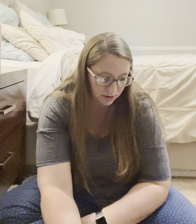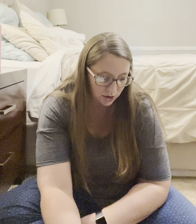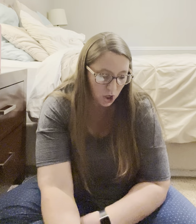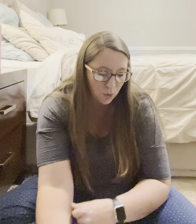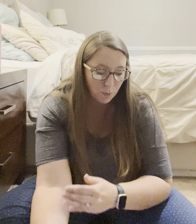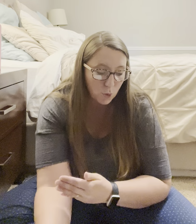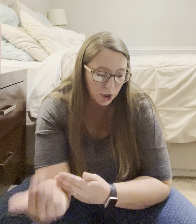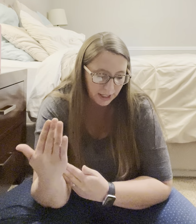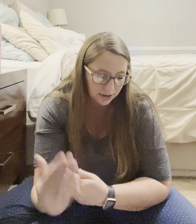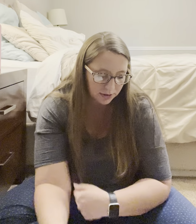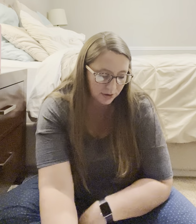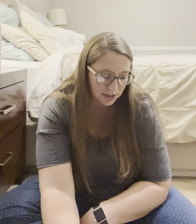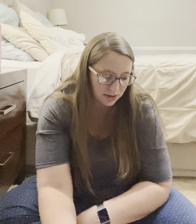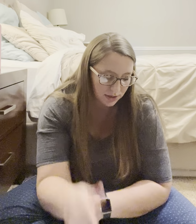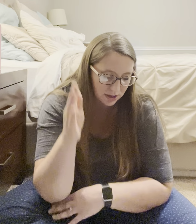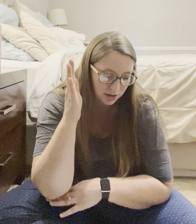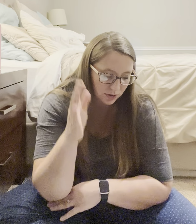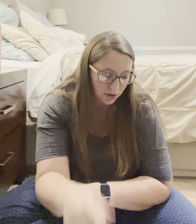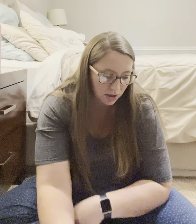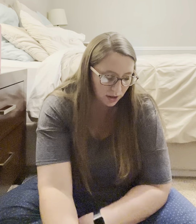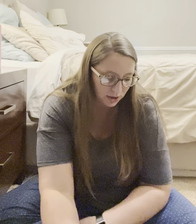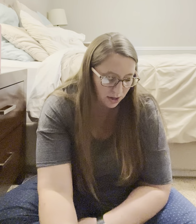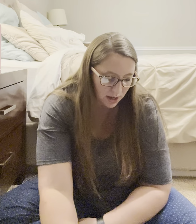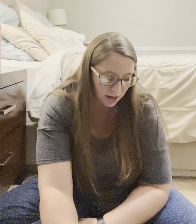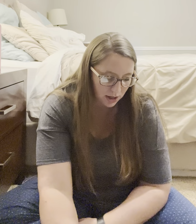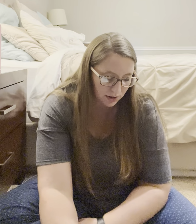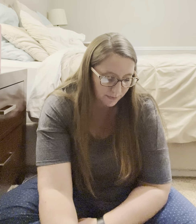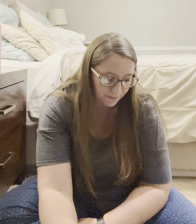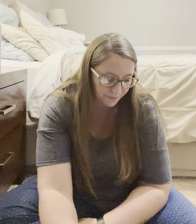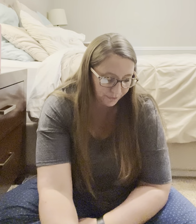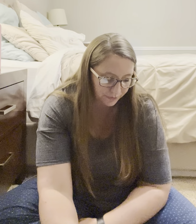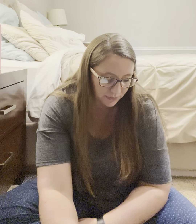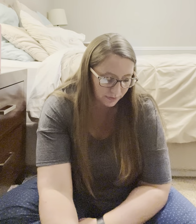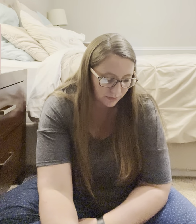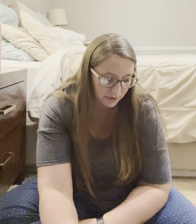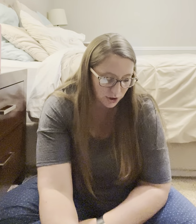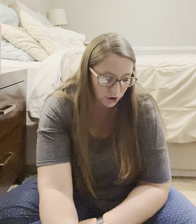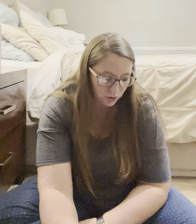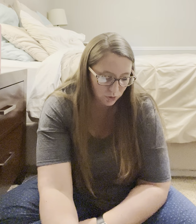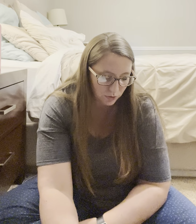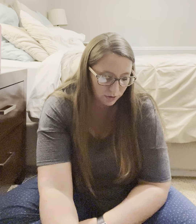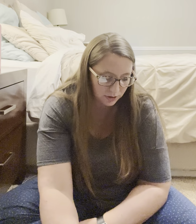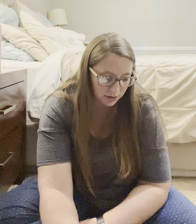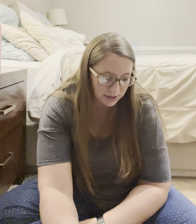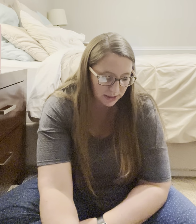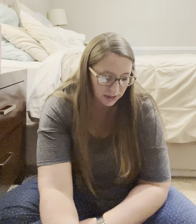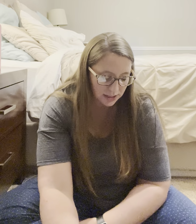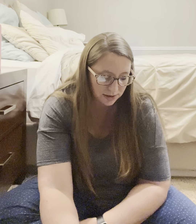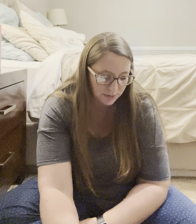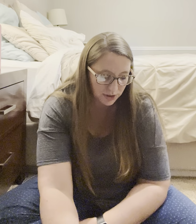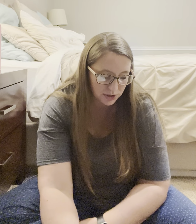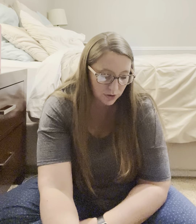Oh, morning. Okay. Sorry. I'm not new. Um. Did you attend class this morning? So,